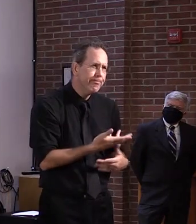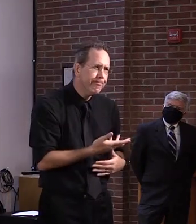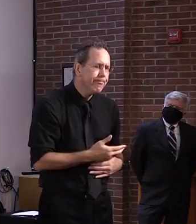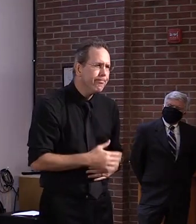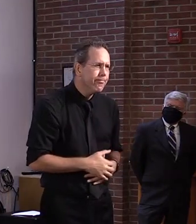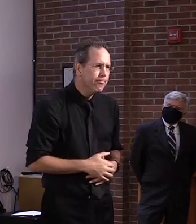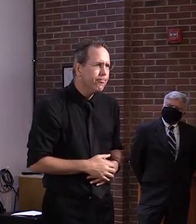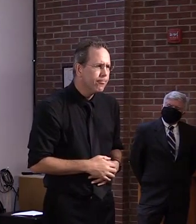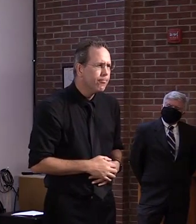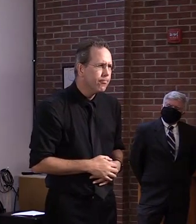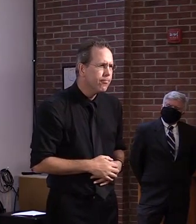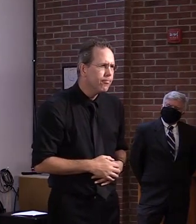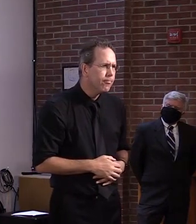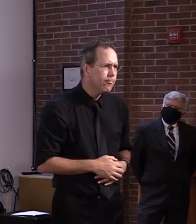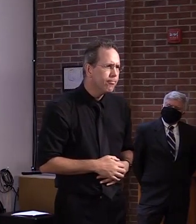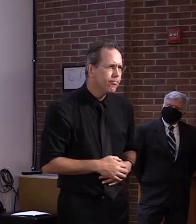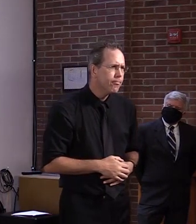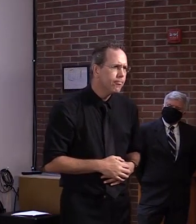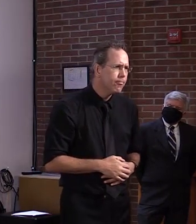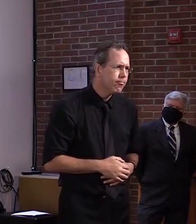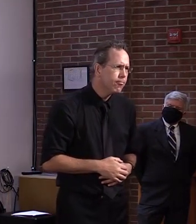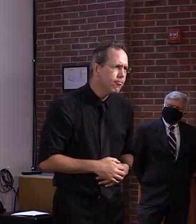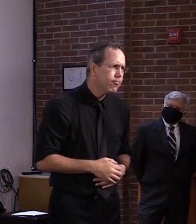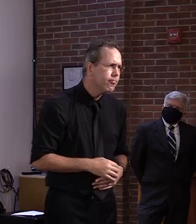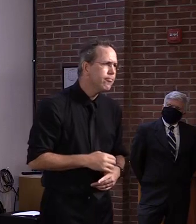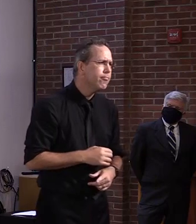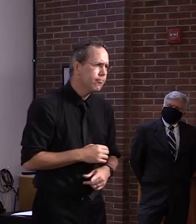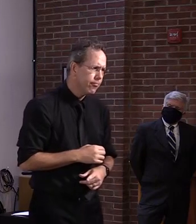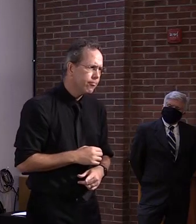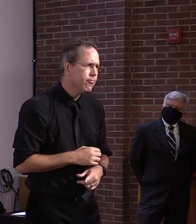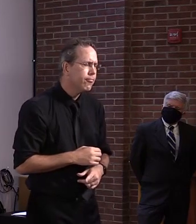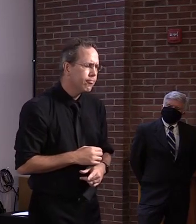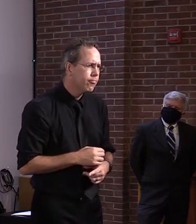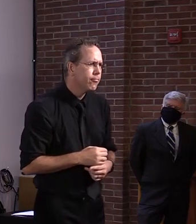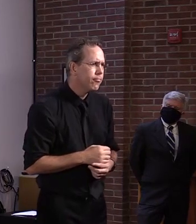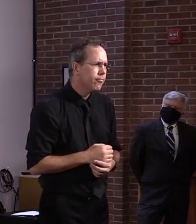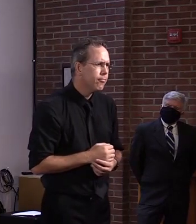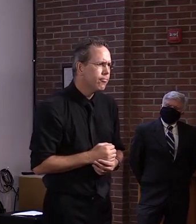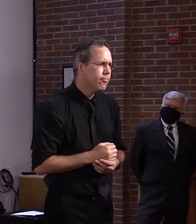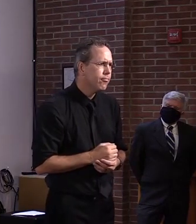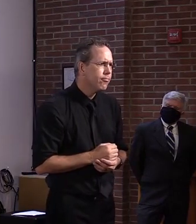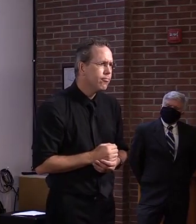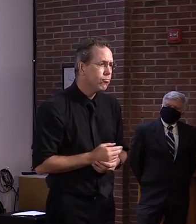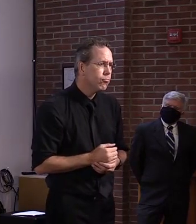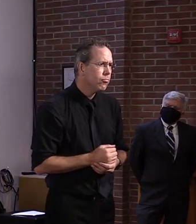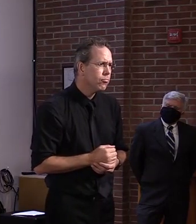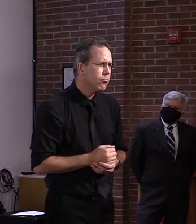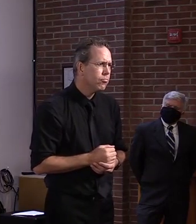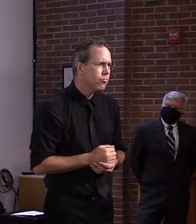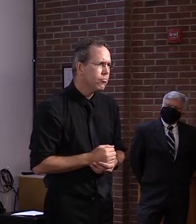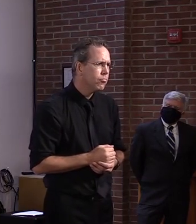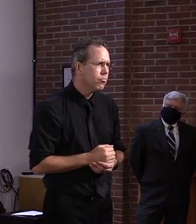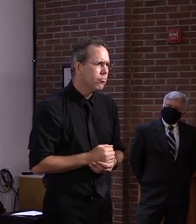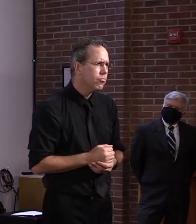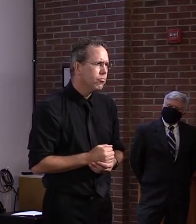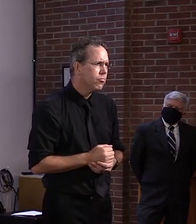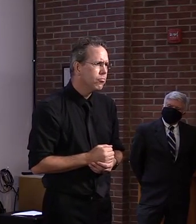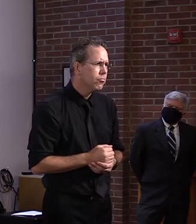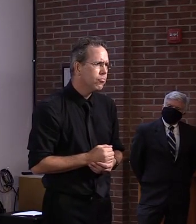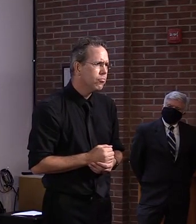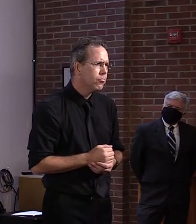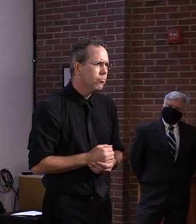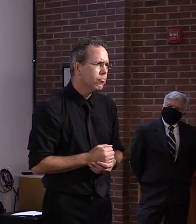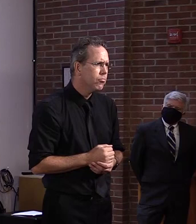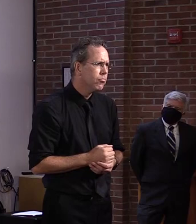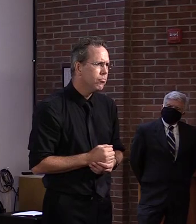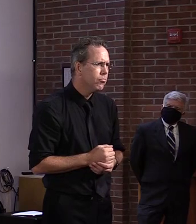um, we understand that the state lab took the actions recommended by Thermo Fisher in terms of the, uh, software fix. Had there been any